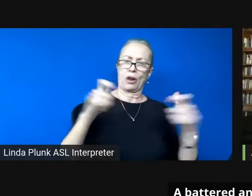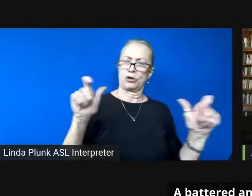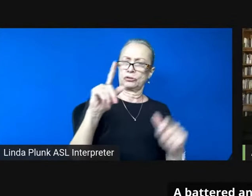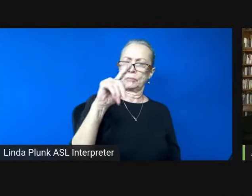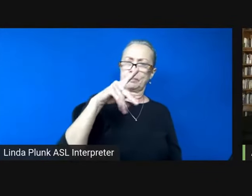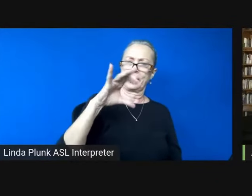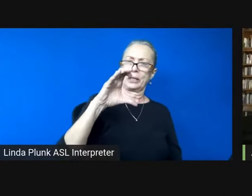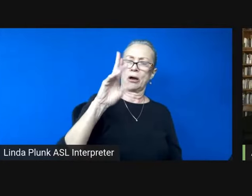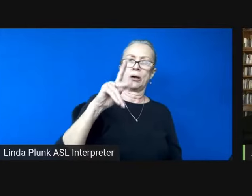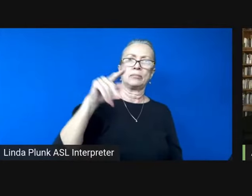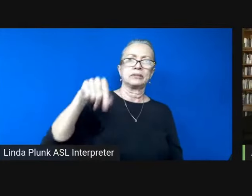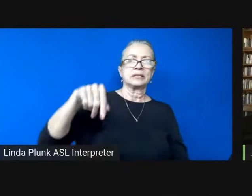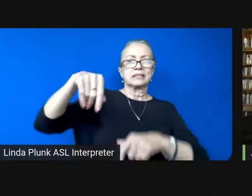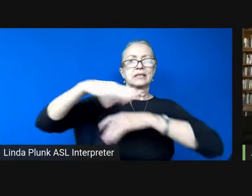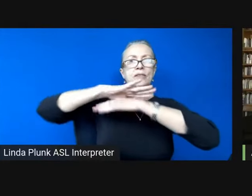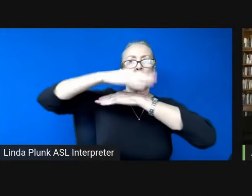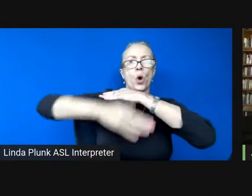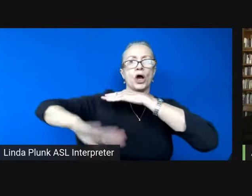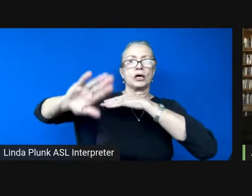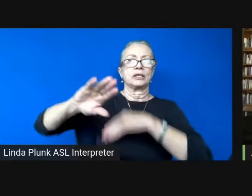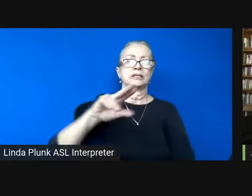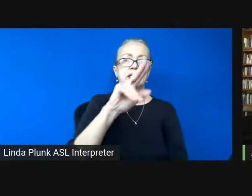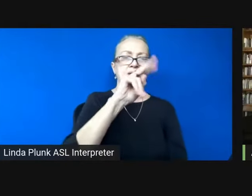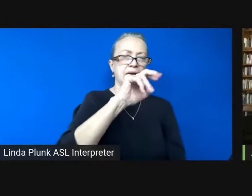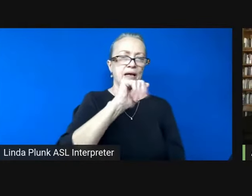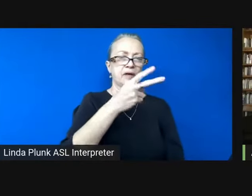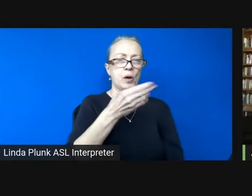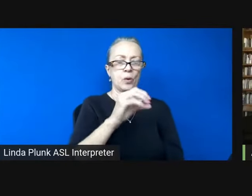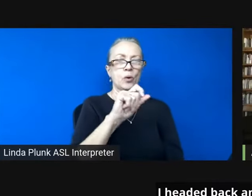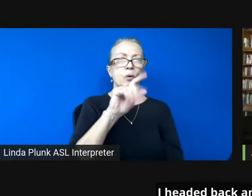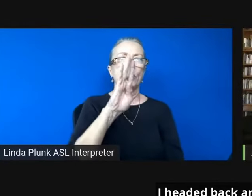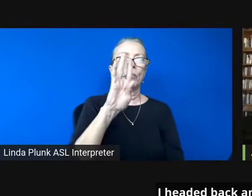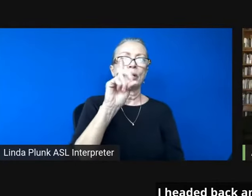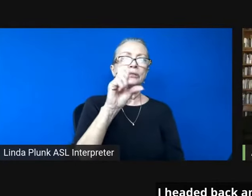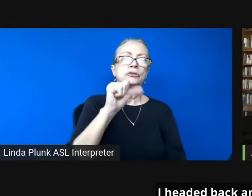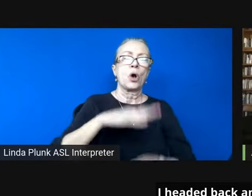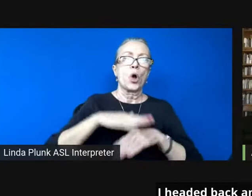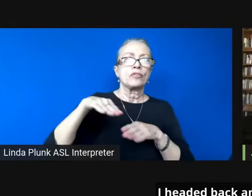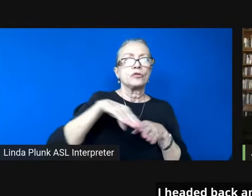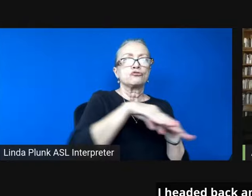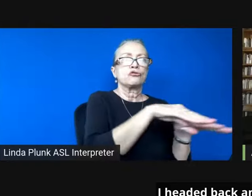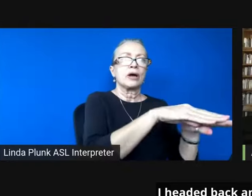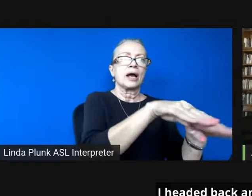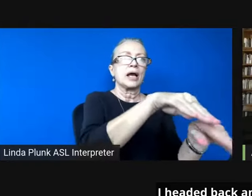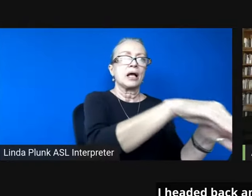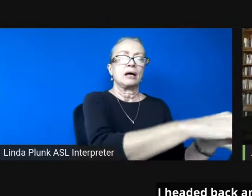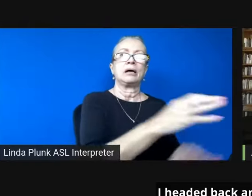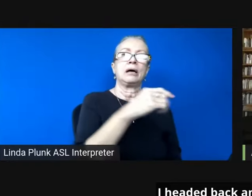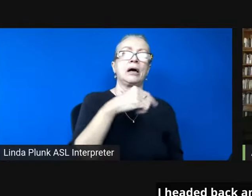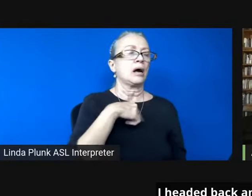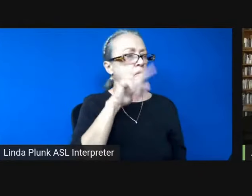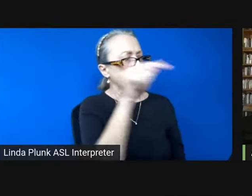Navajo tea buds on the trail I headed back and checked in the